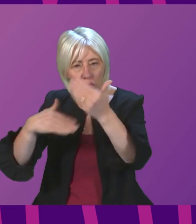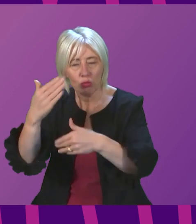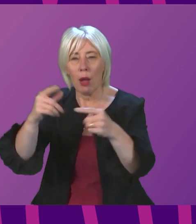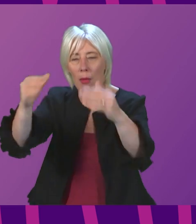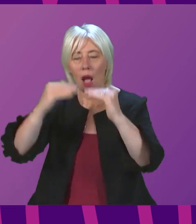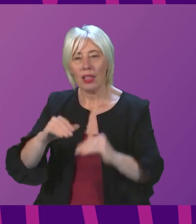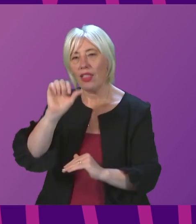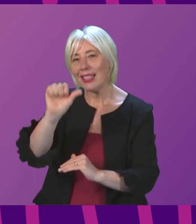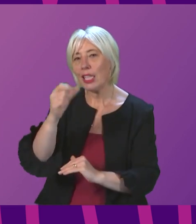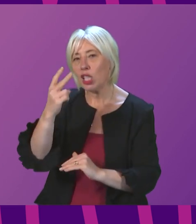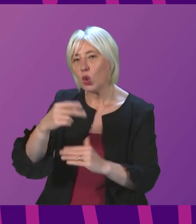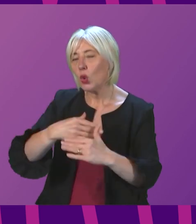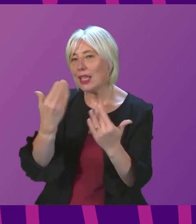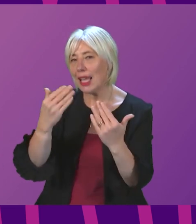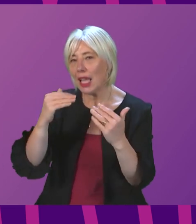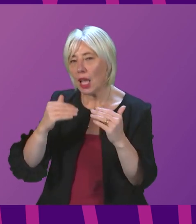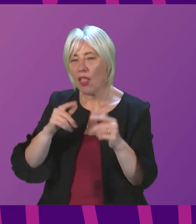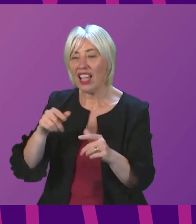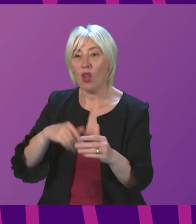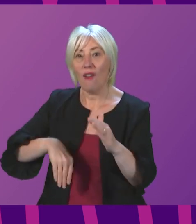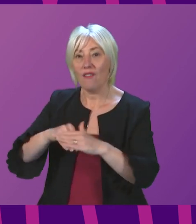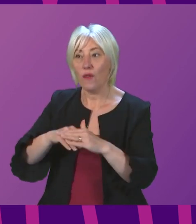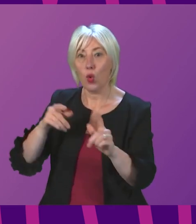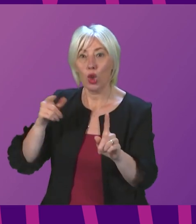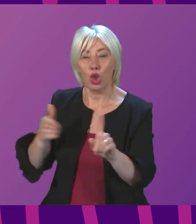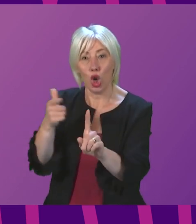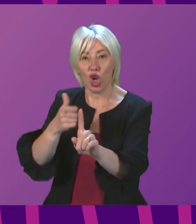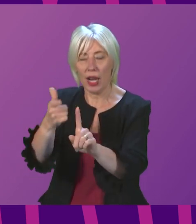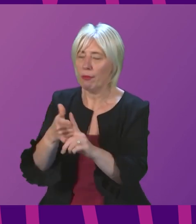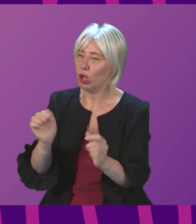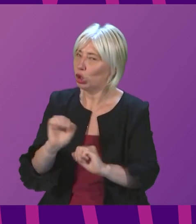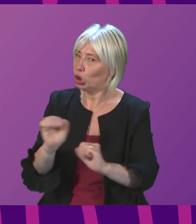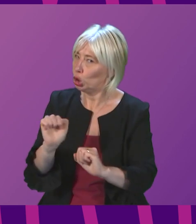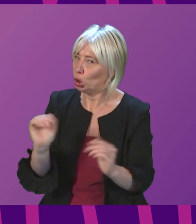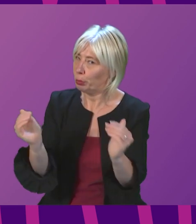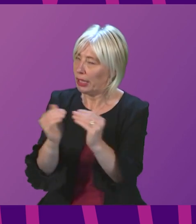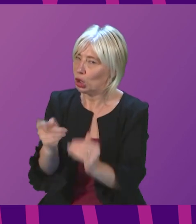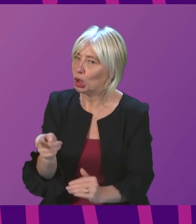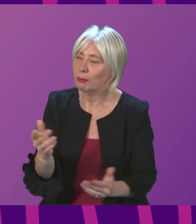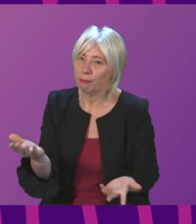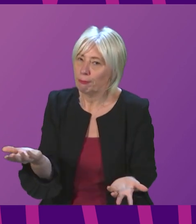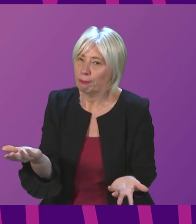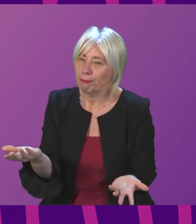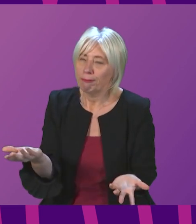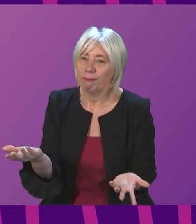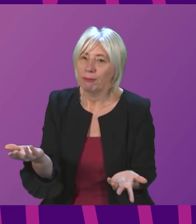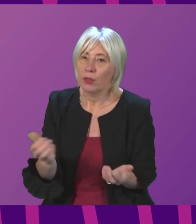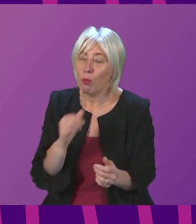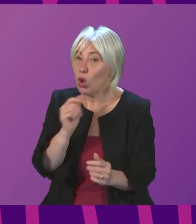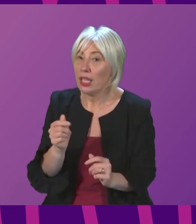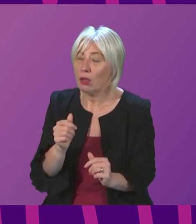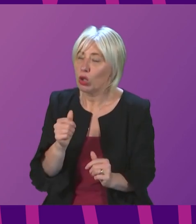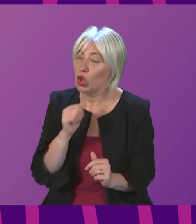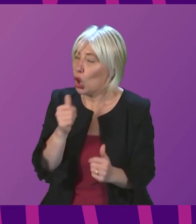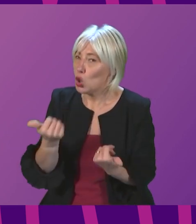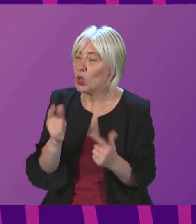62-day target, which is a whole journey target, is not being met. I am not saying that that is good enough,